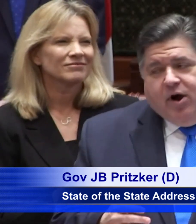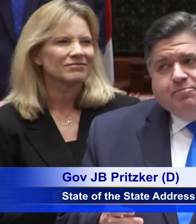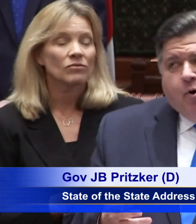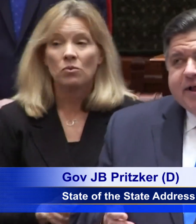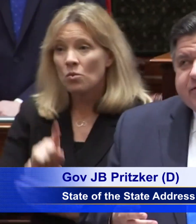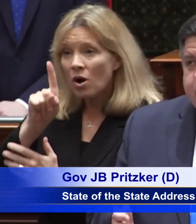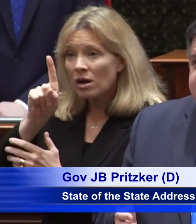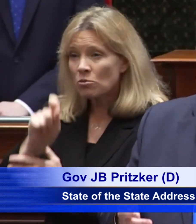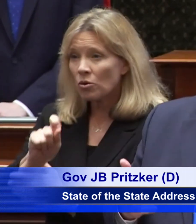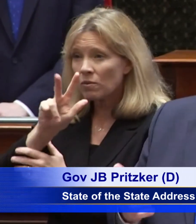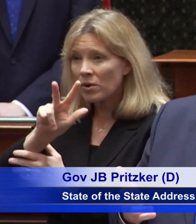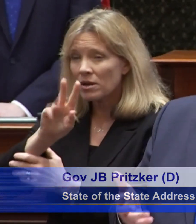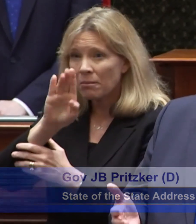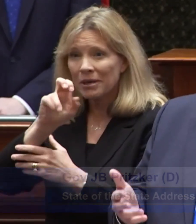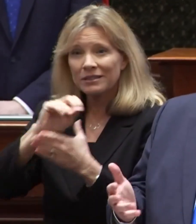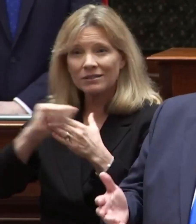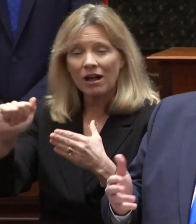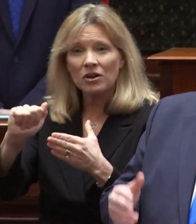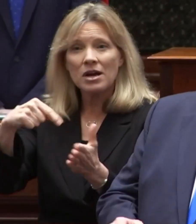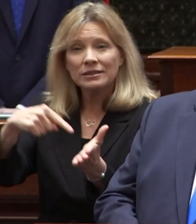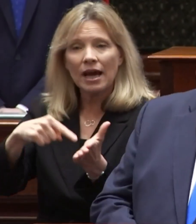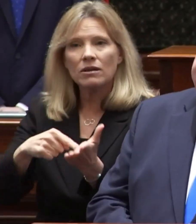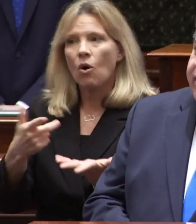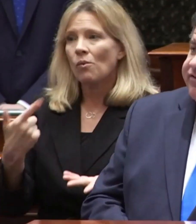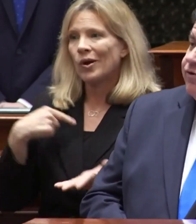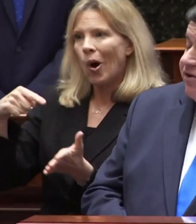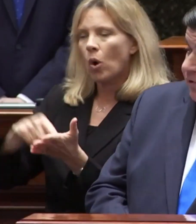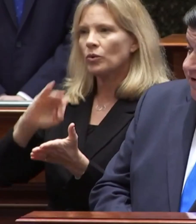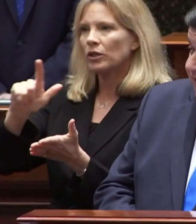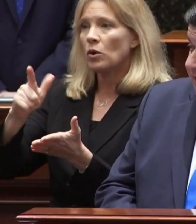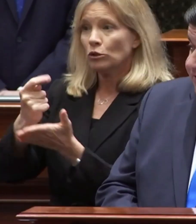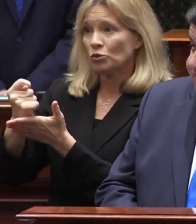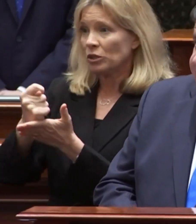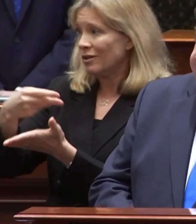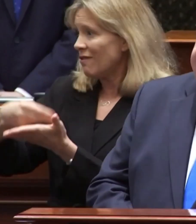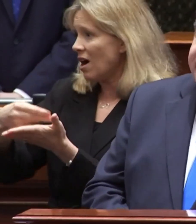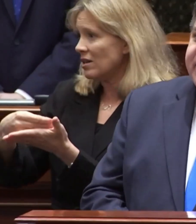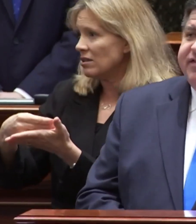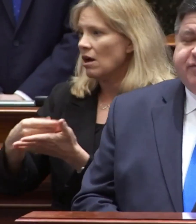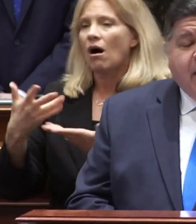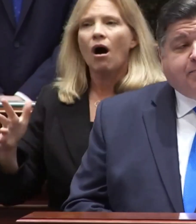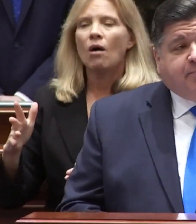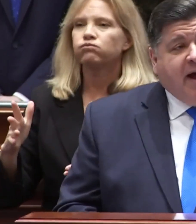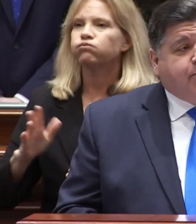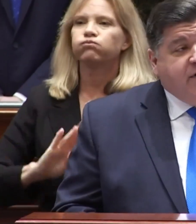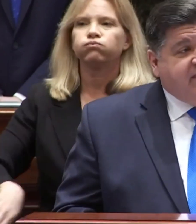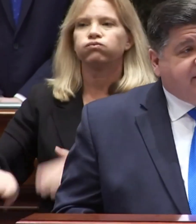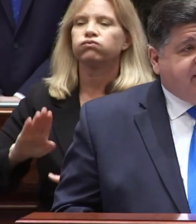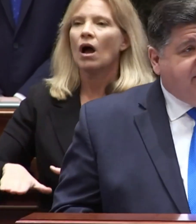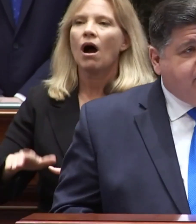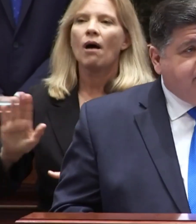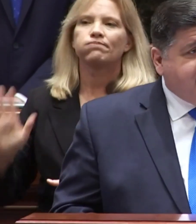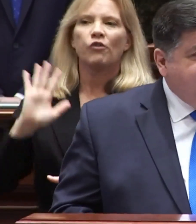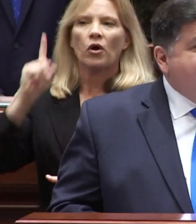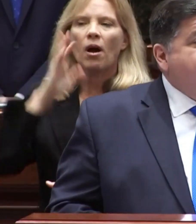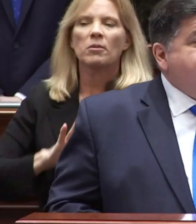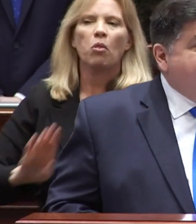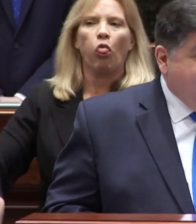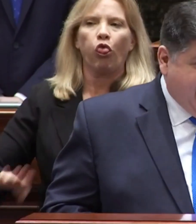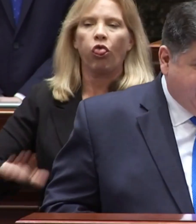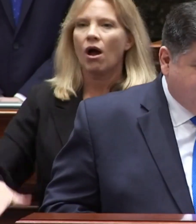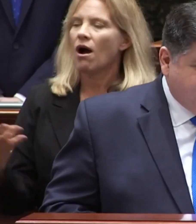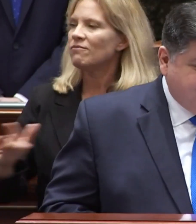The $1.3 billion debt owed to Illinois' treasury funds that had been swept by previous governors?